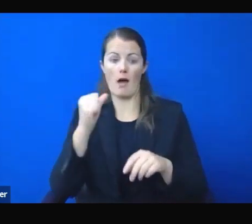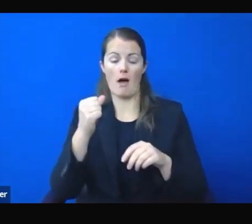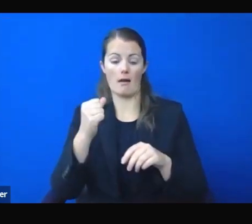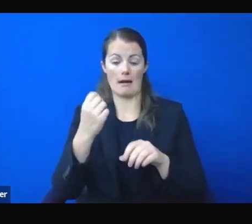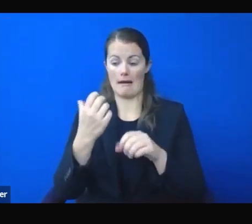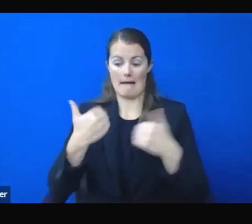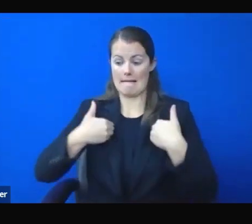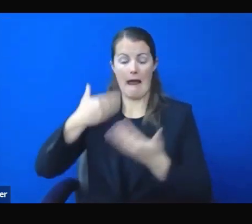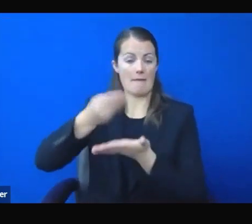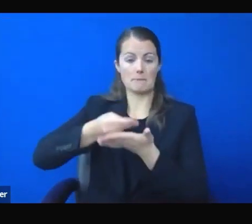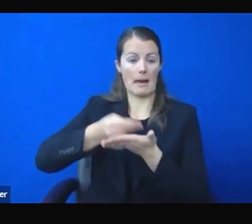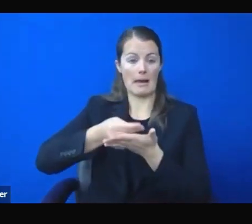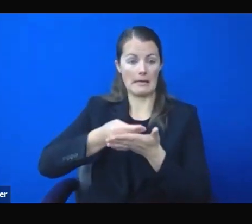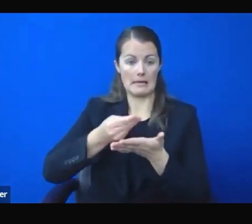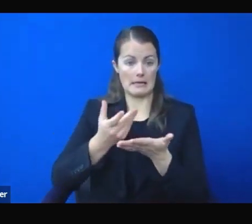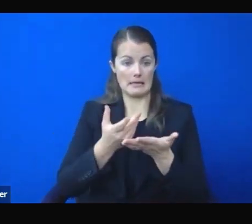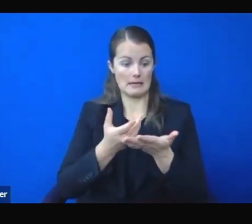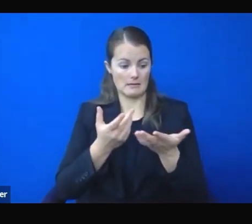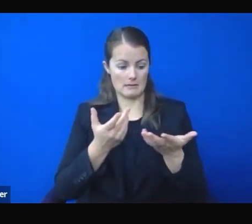support their lost income.